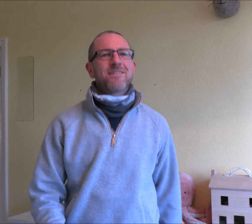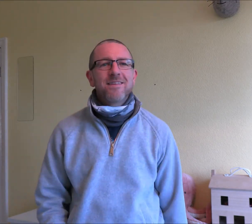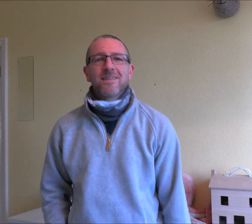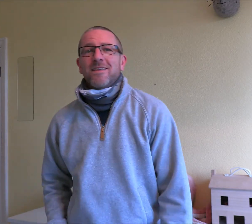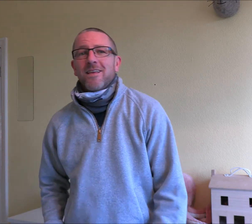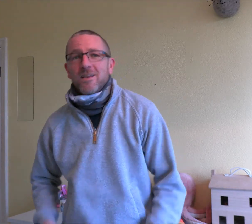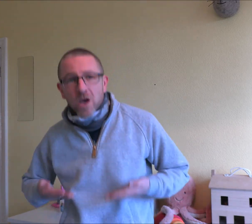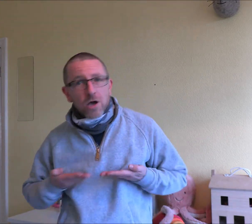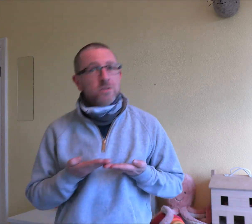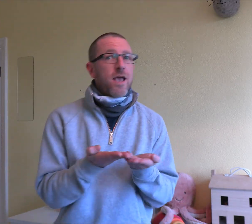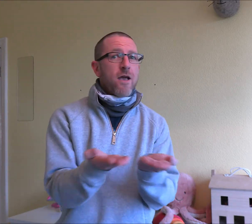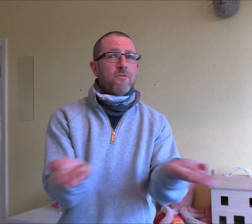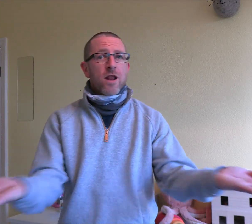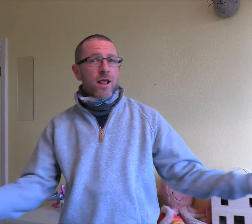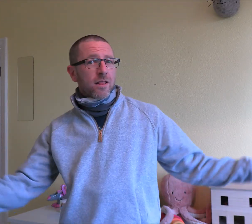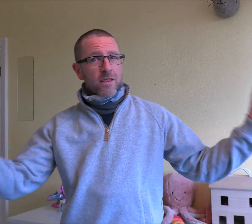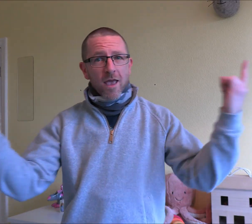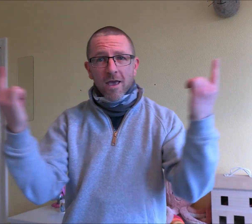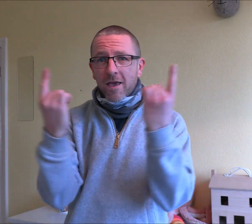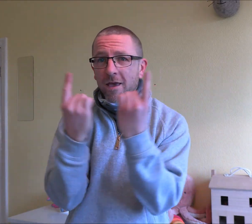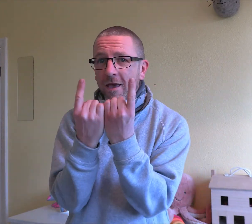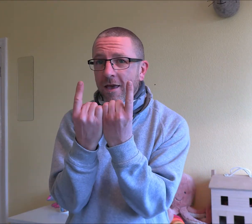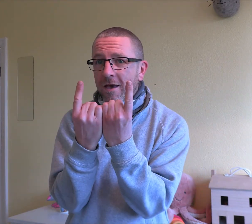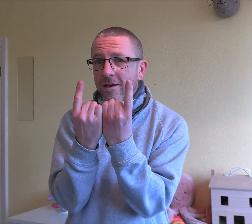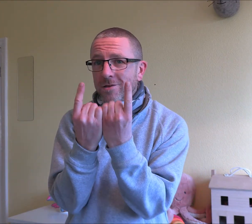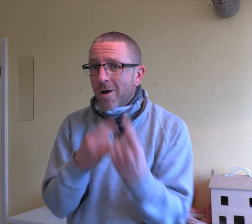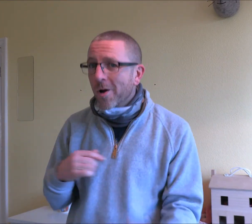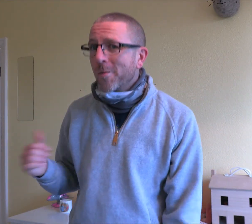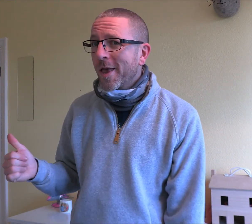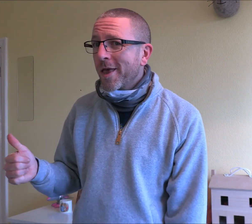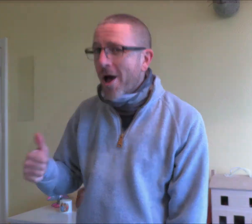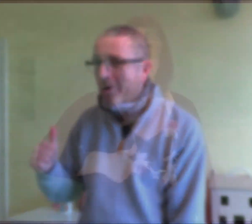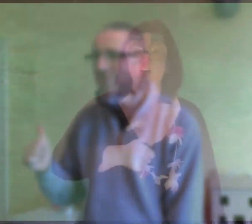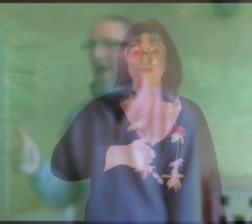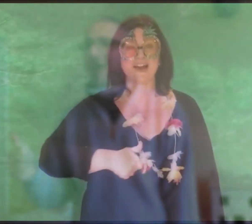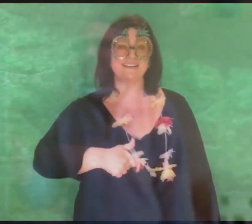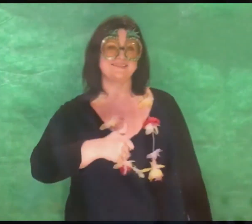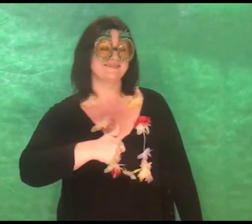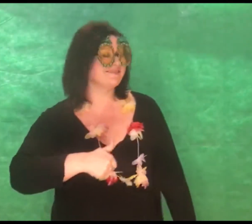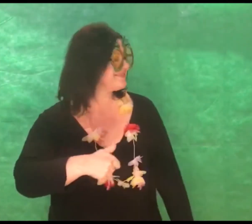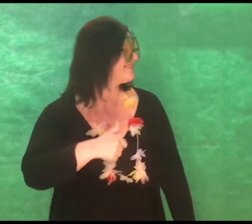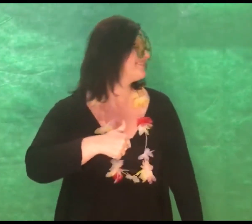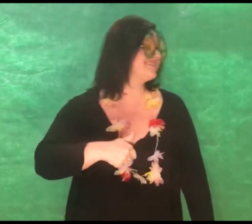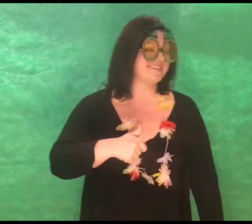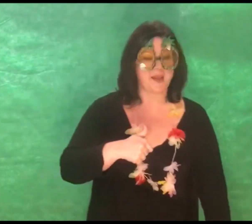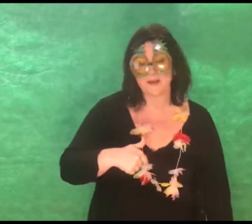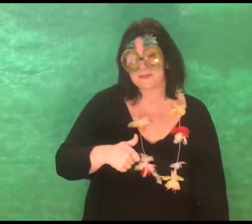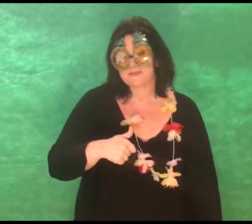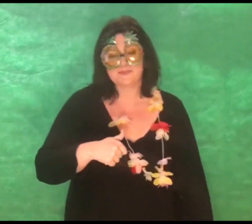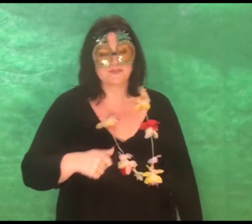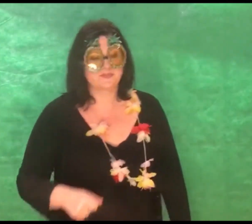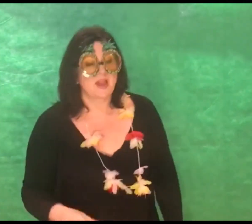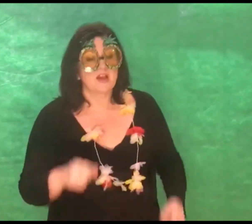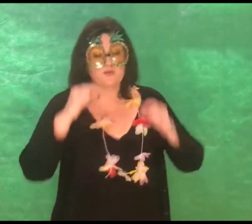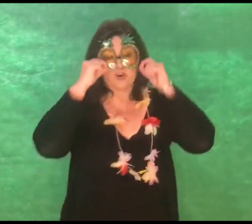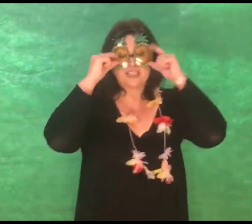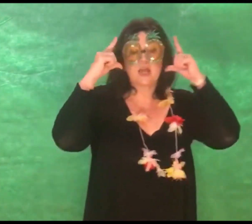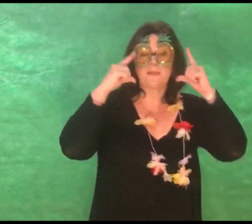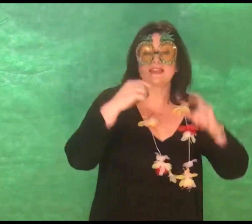Cause every little thing gonna be alright Rise up this